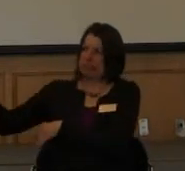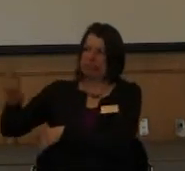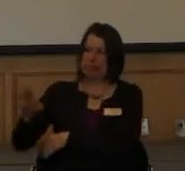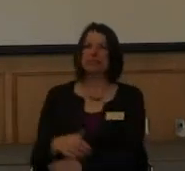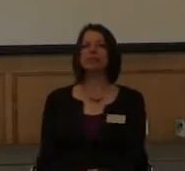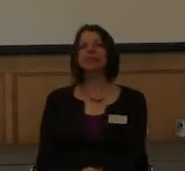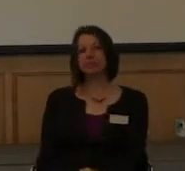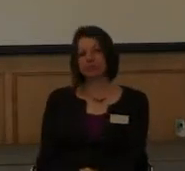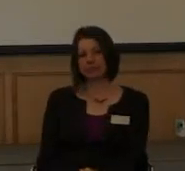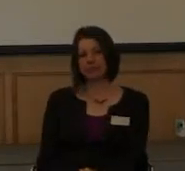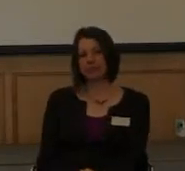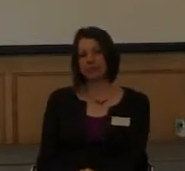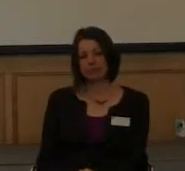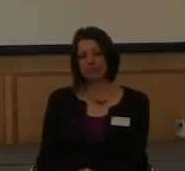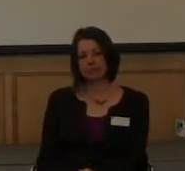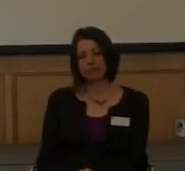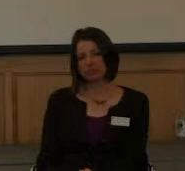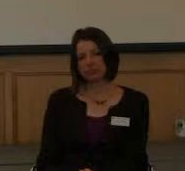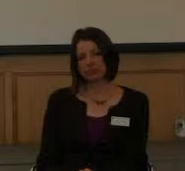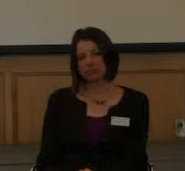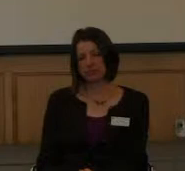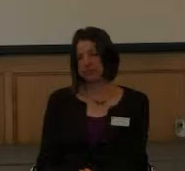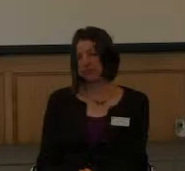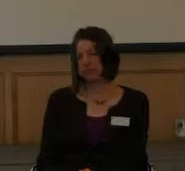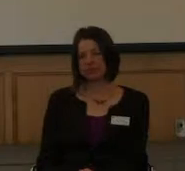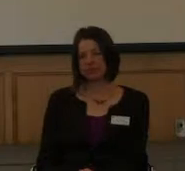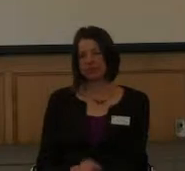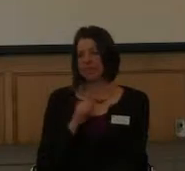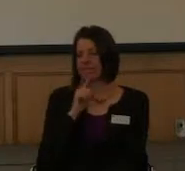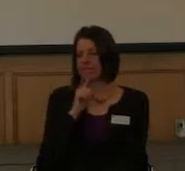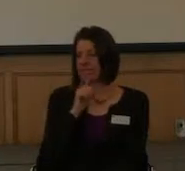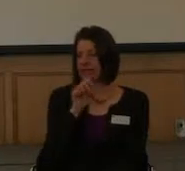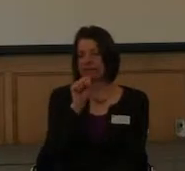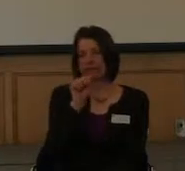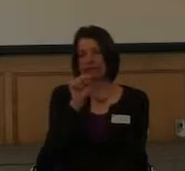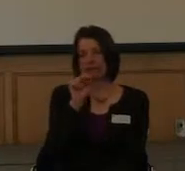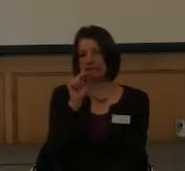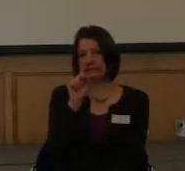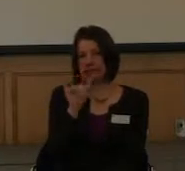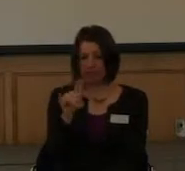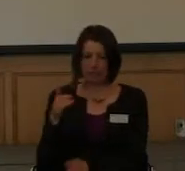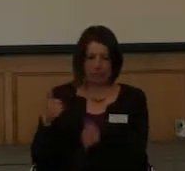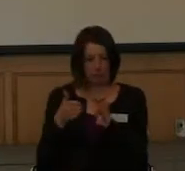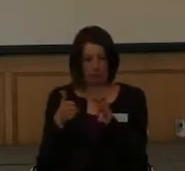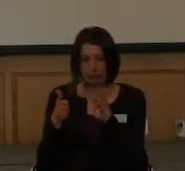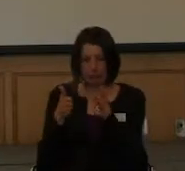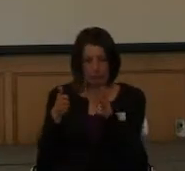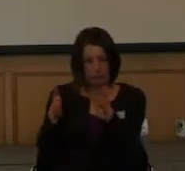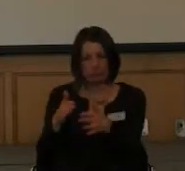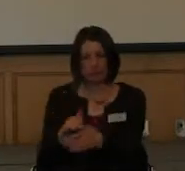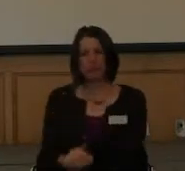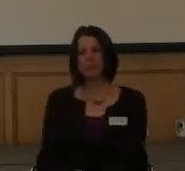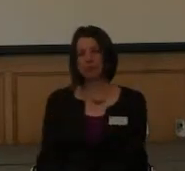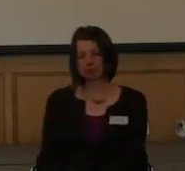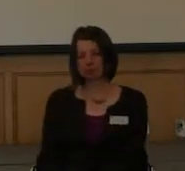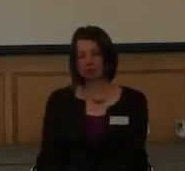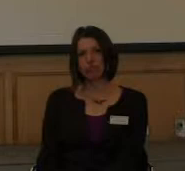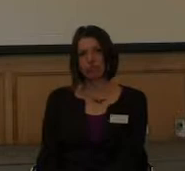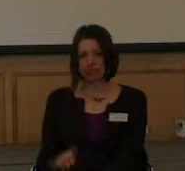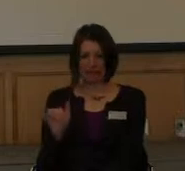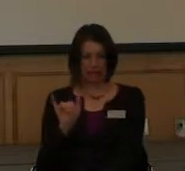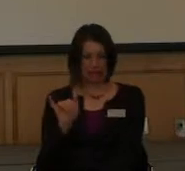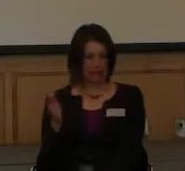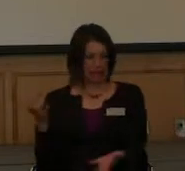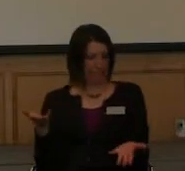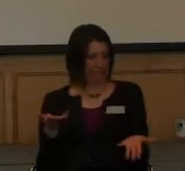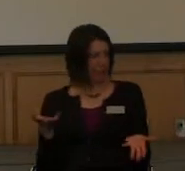roots to get to the water. Very sandy, dirt roads. You know, like here, it kind of looks there and, you know, when you